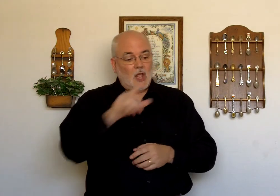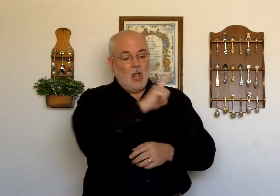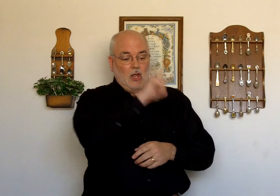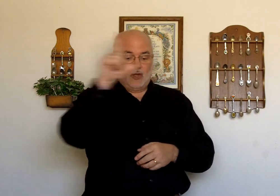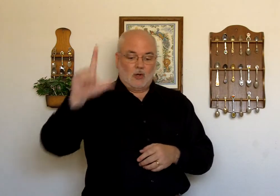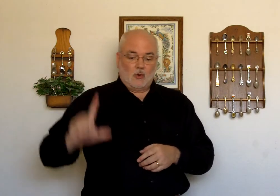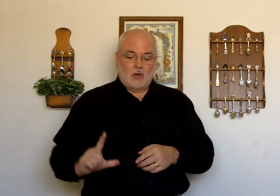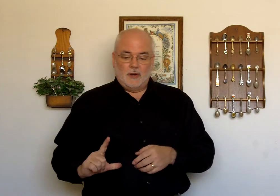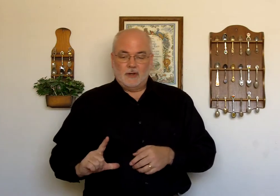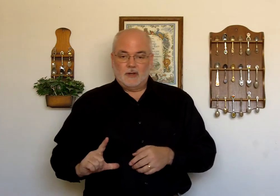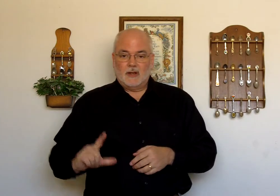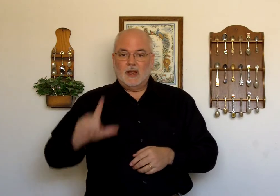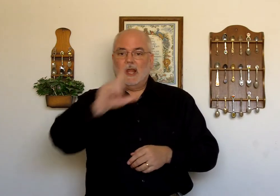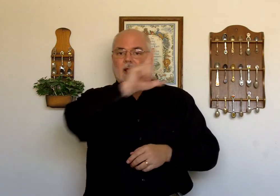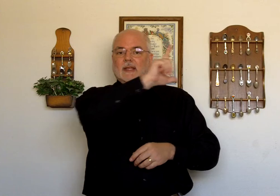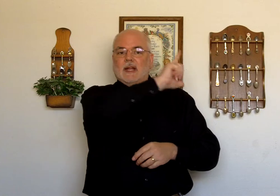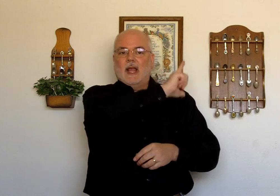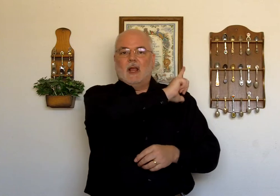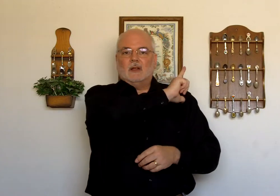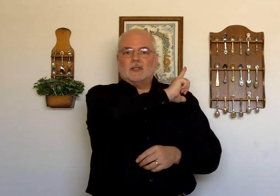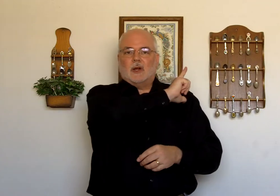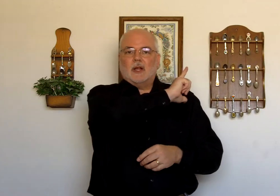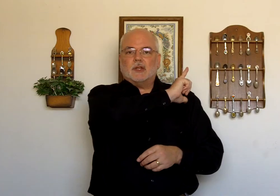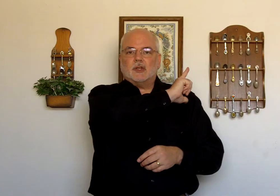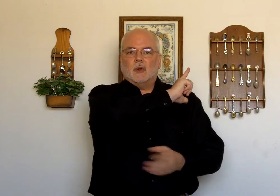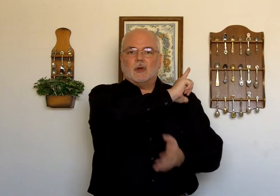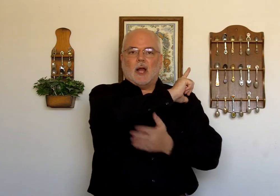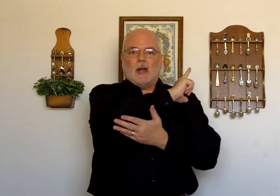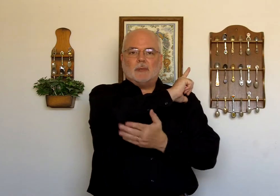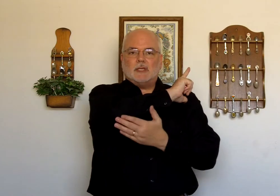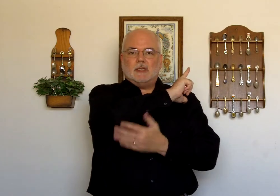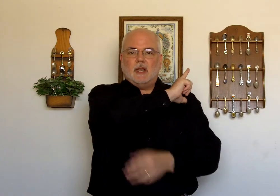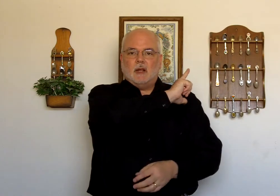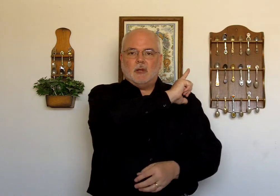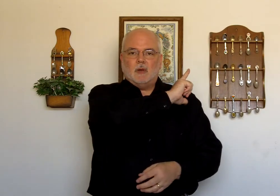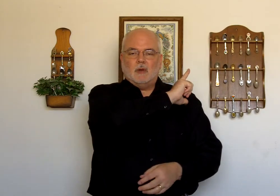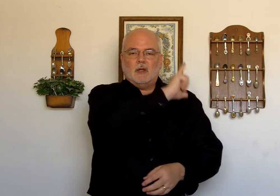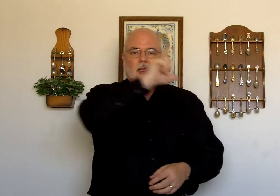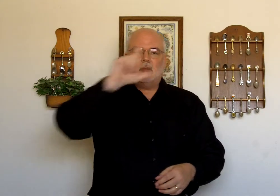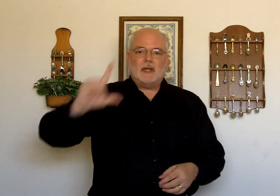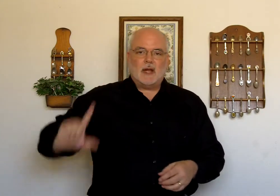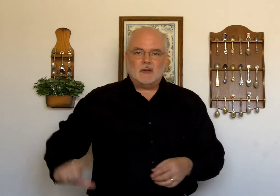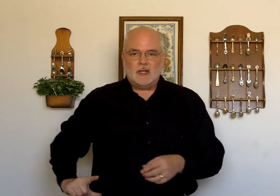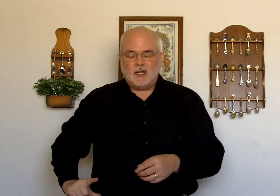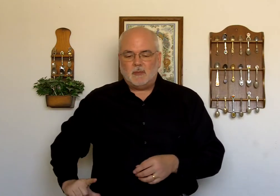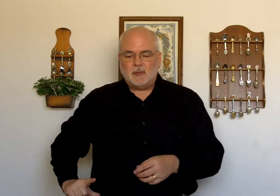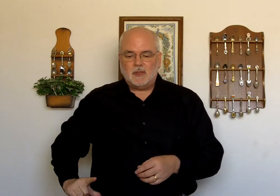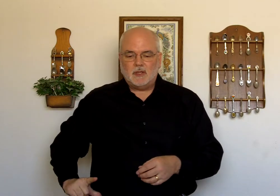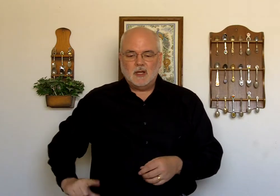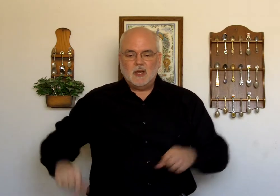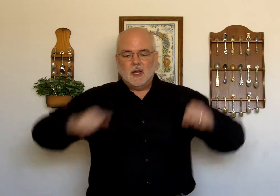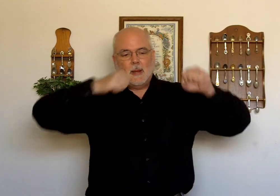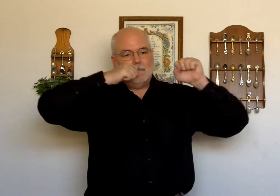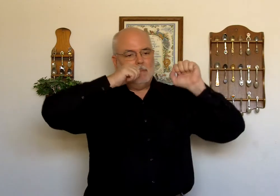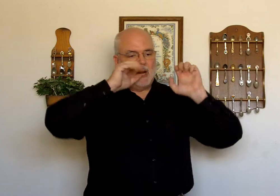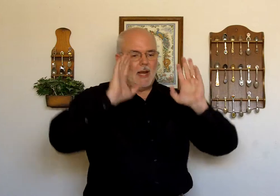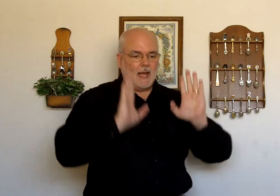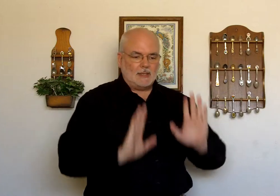The Lord. It's an L. Starting at the shoulder opposite the elbow. Coming down to the hip. Bless.